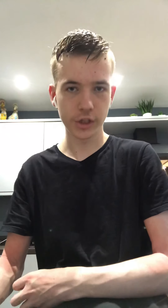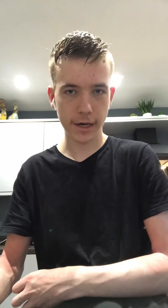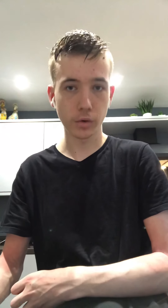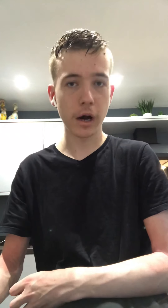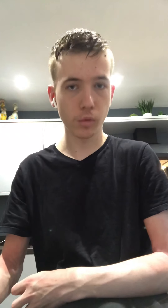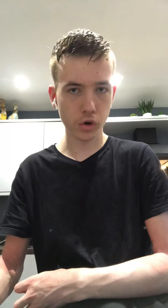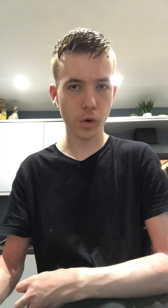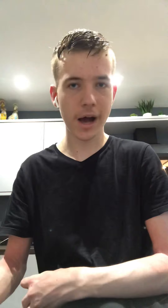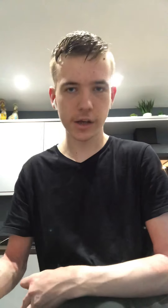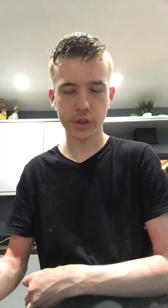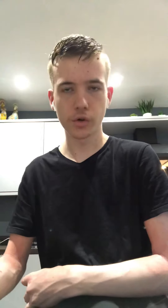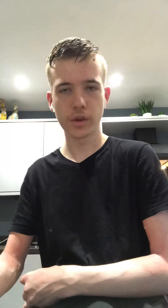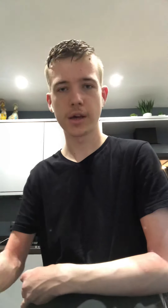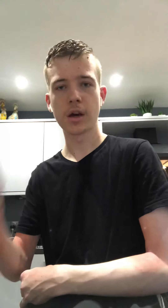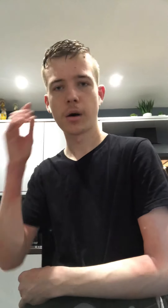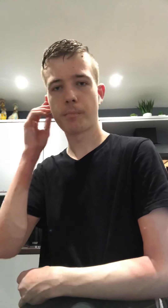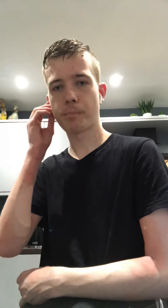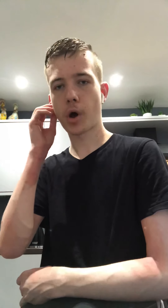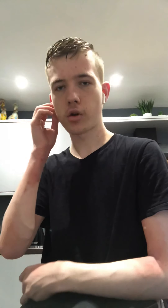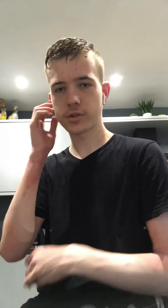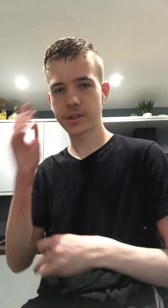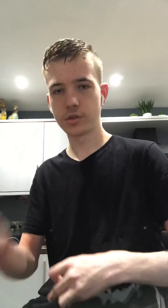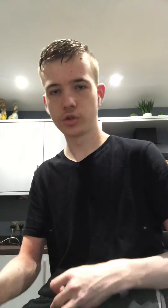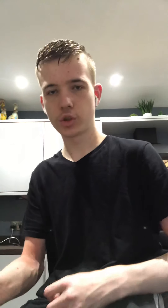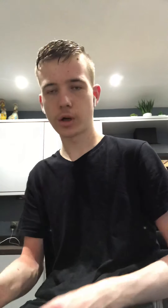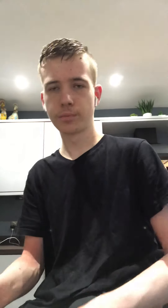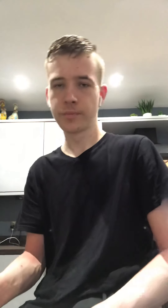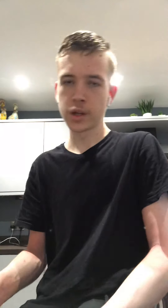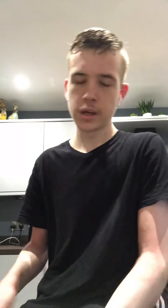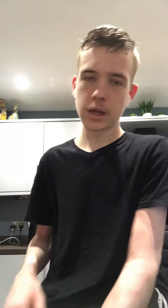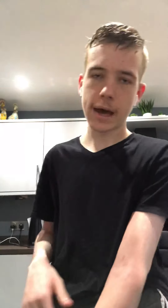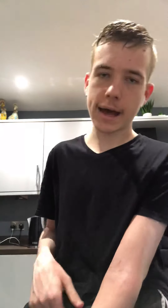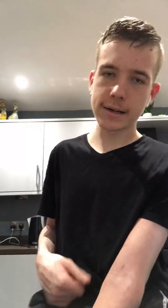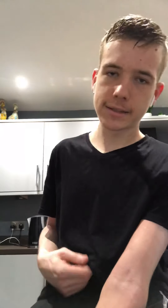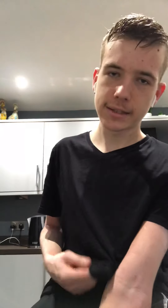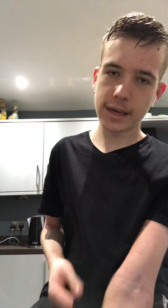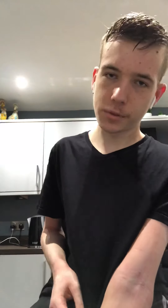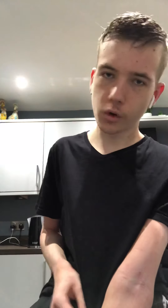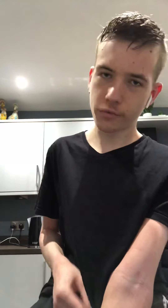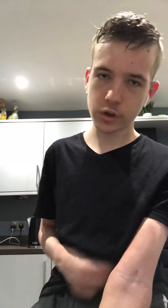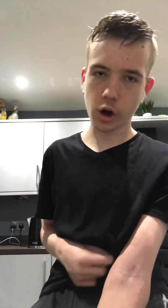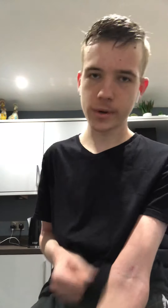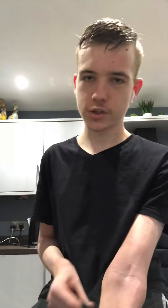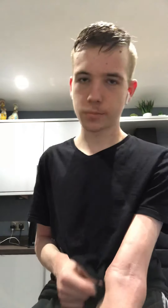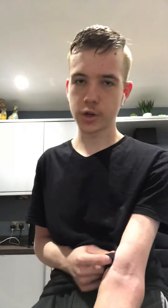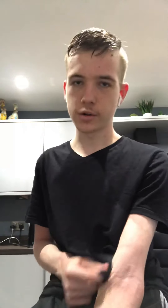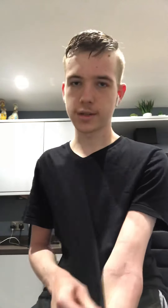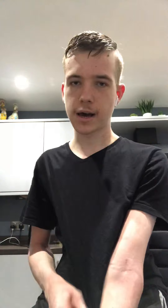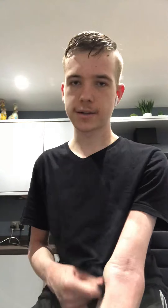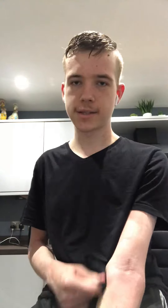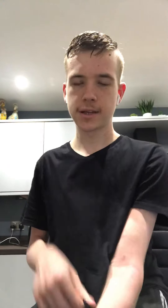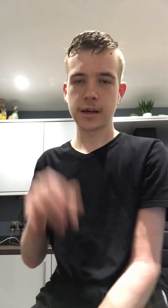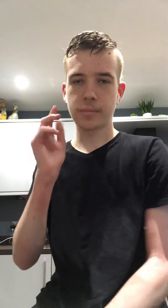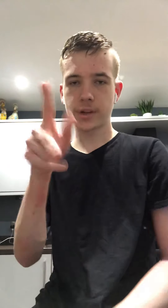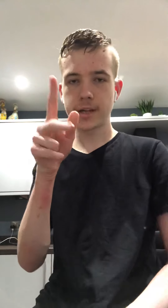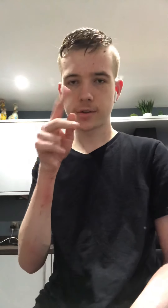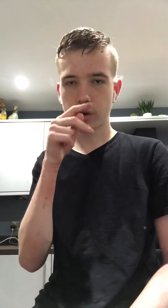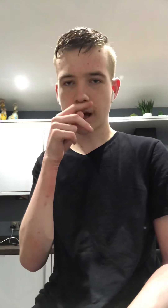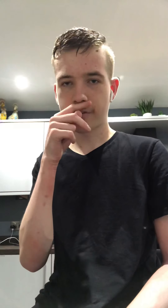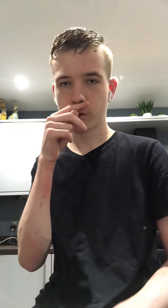channel. I will go absolutely bollocks as usual. And keep the lovely comments up girls and lads. Please look after